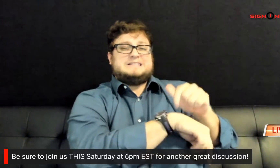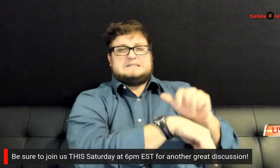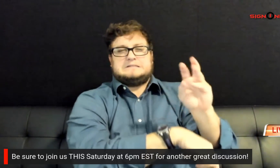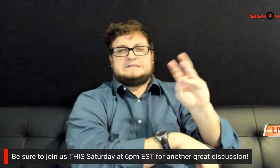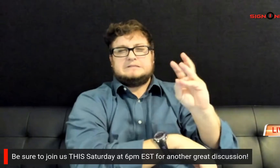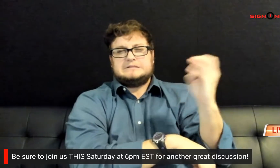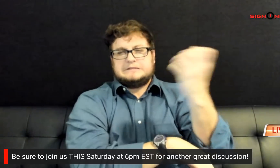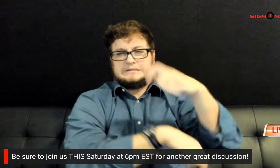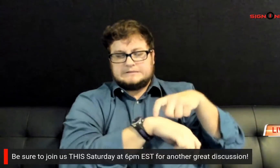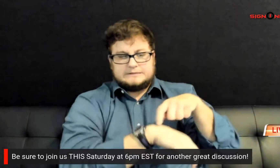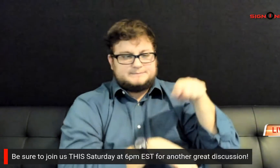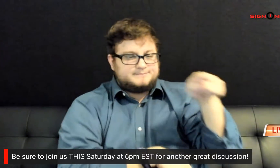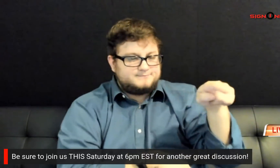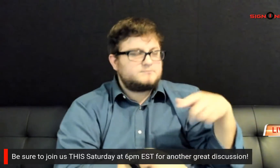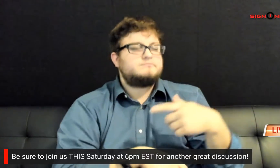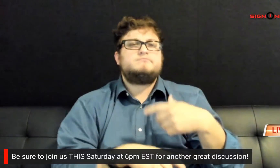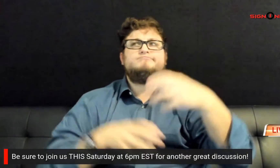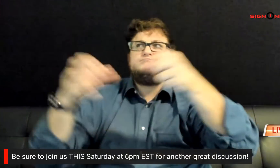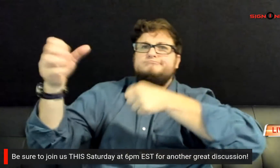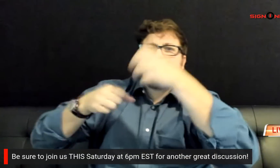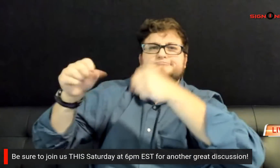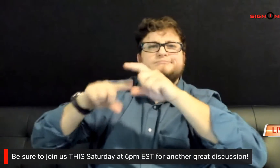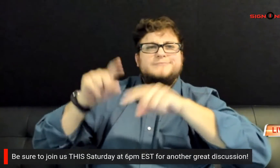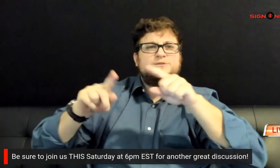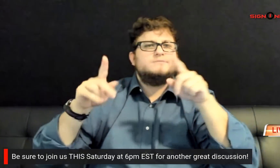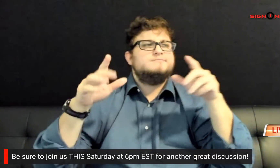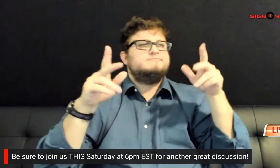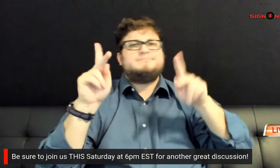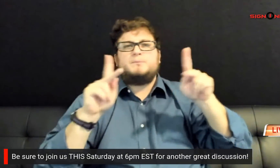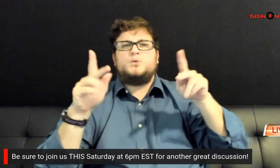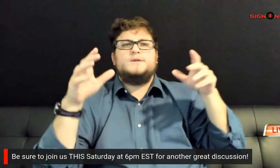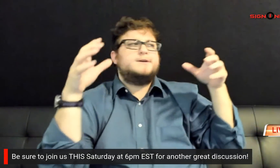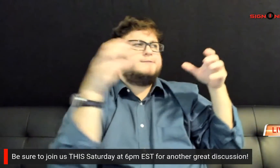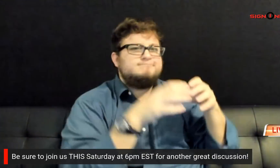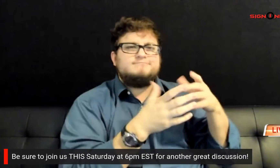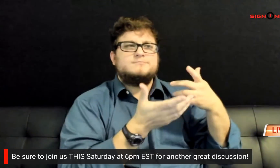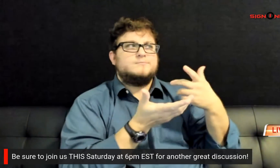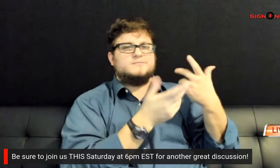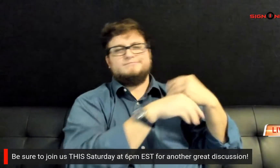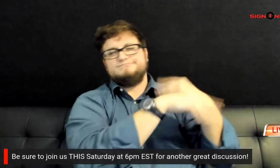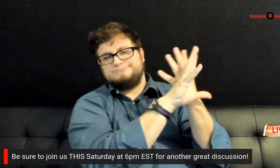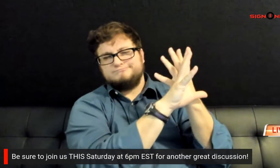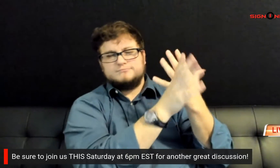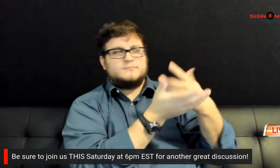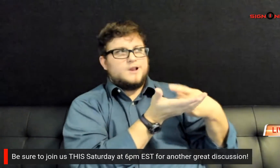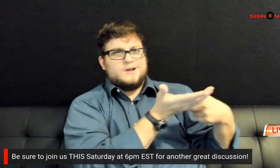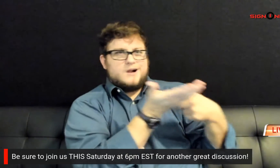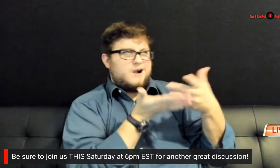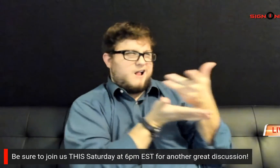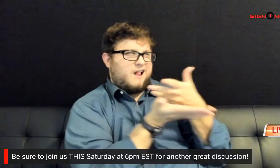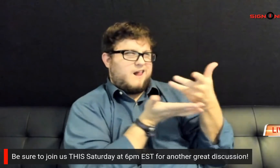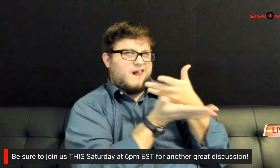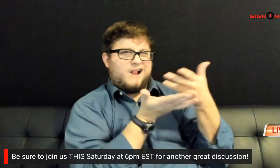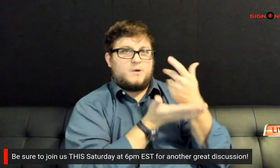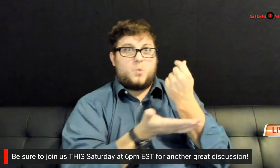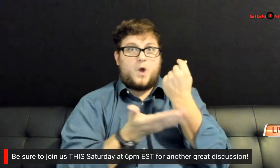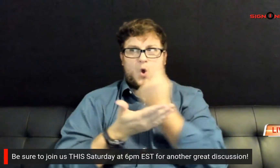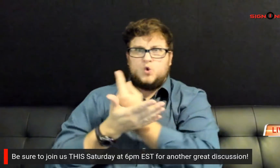at 6 p.m. Eastern Time, join us for a live panel of diverse guests to discuss the hot